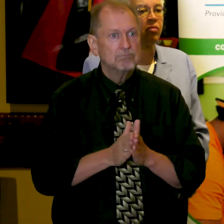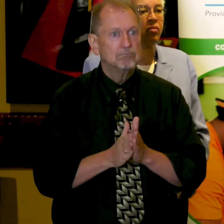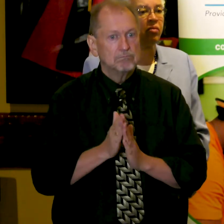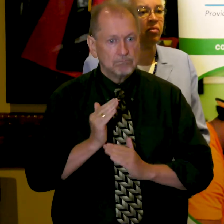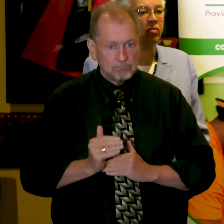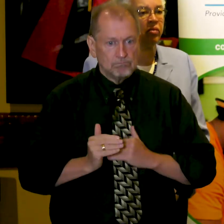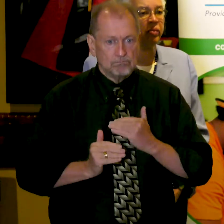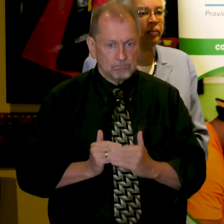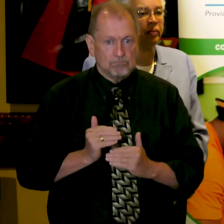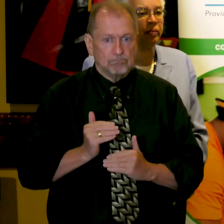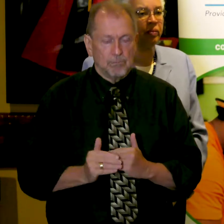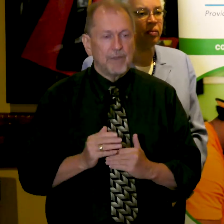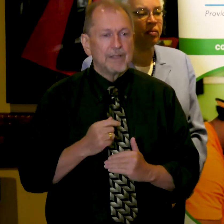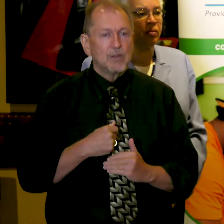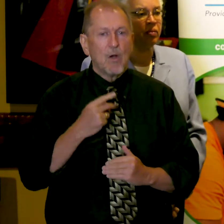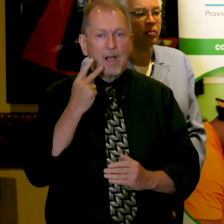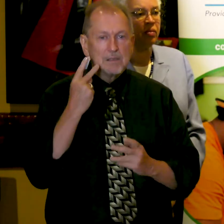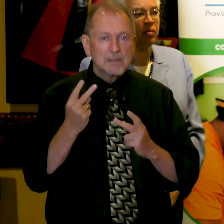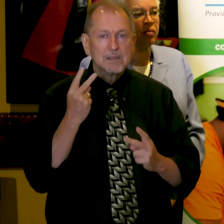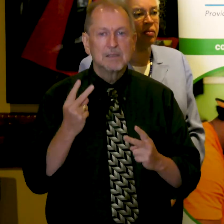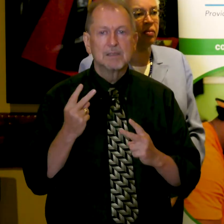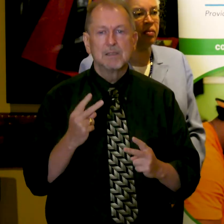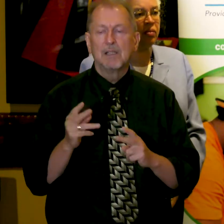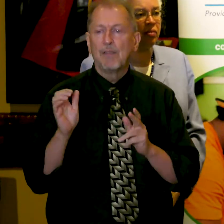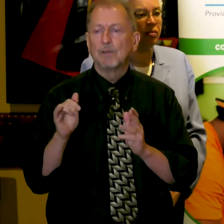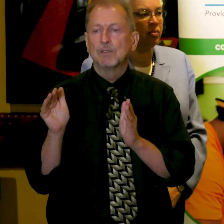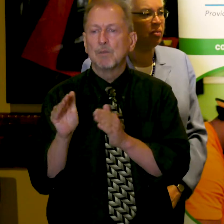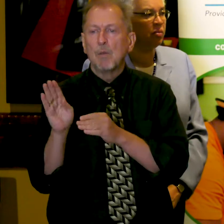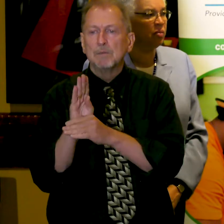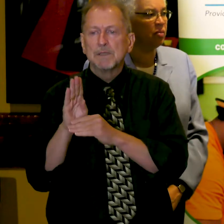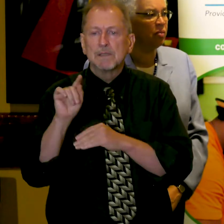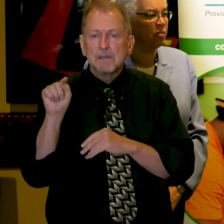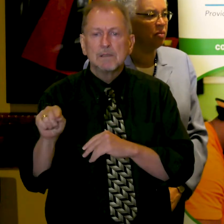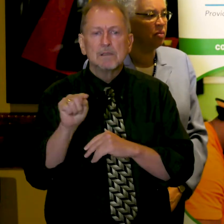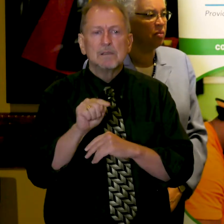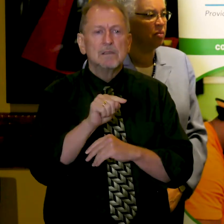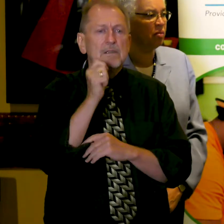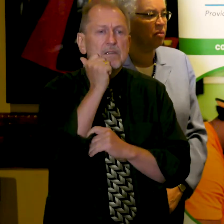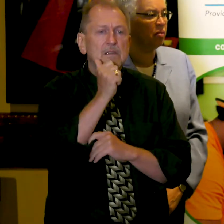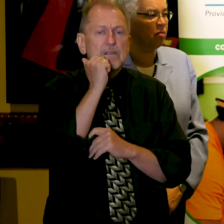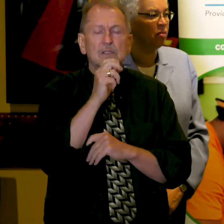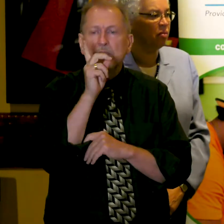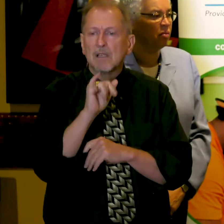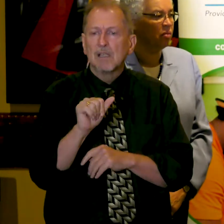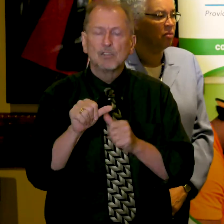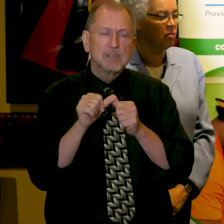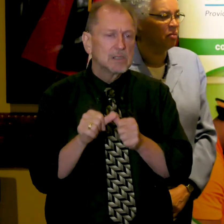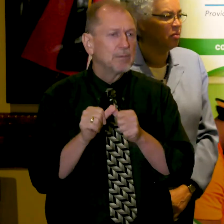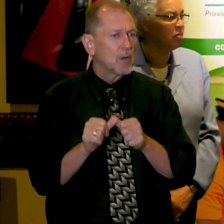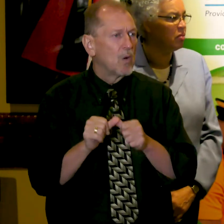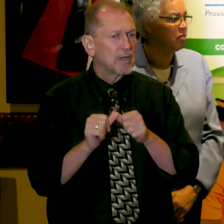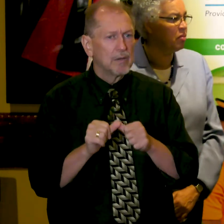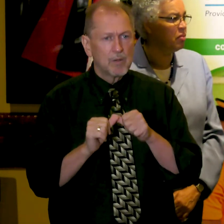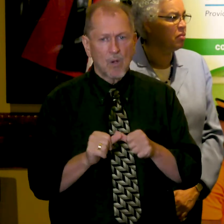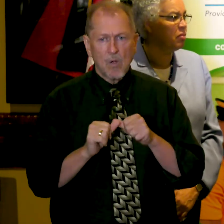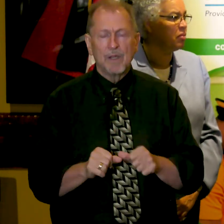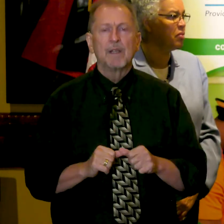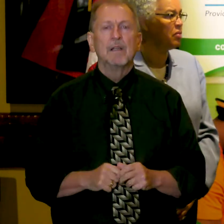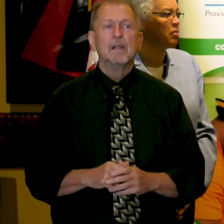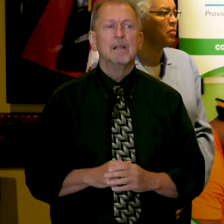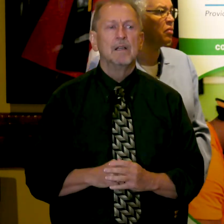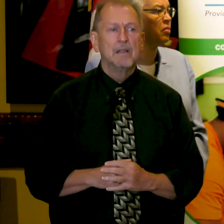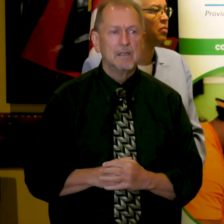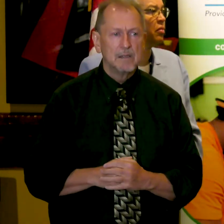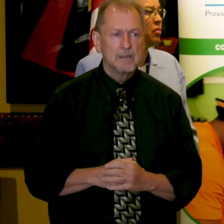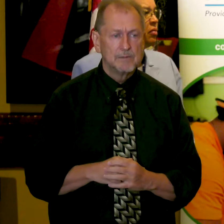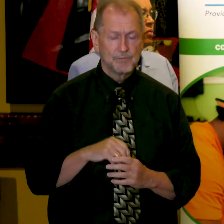So seeing each of you that touch those businesses day in and day out, as we see with the Illinois Hispanic Chamber of Commerce,